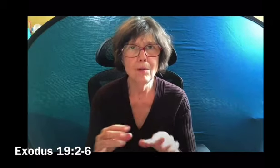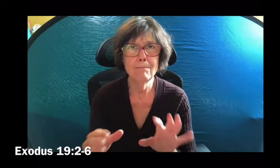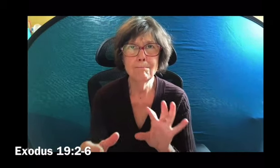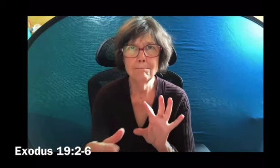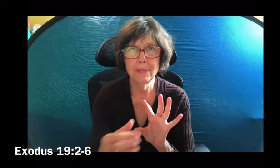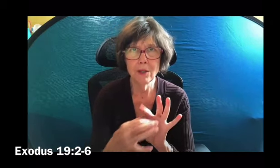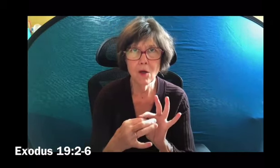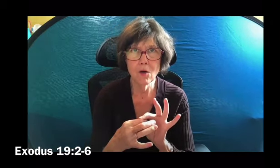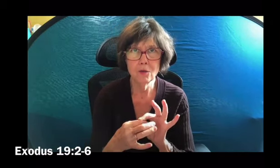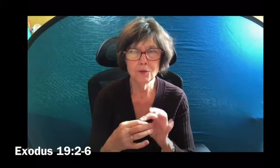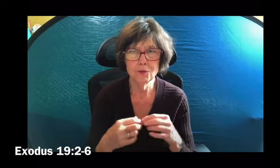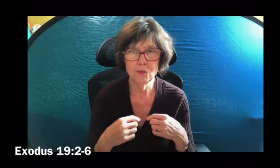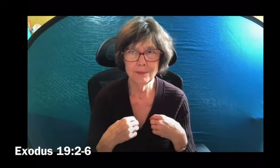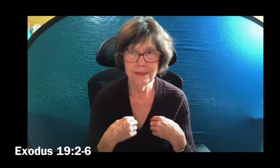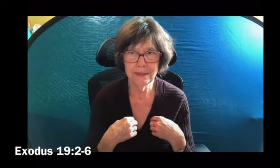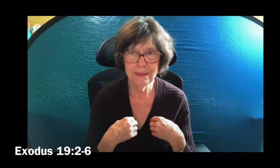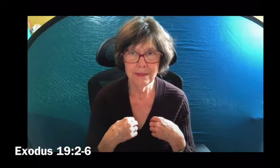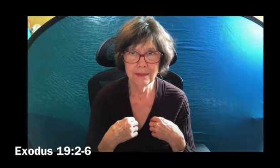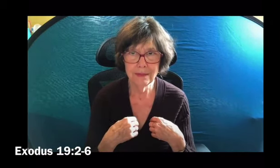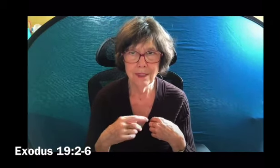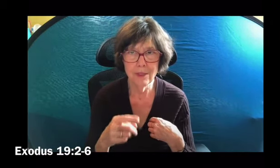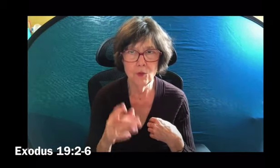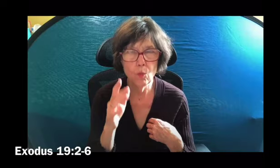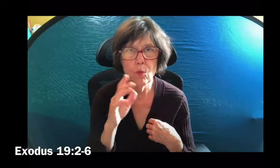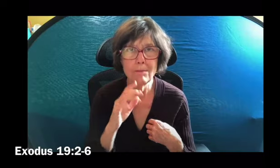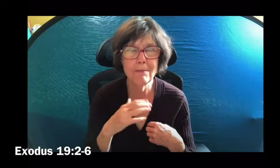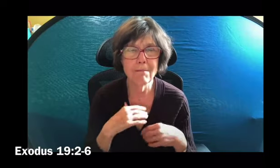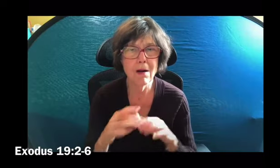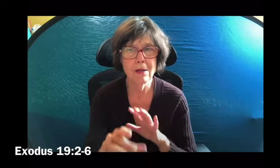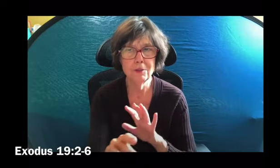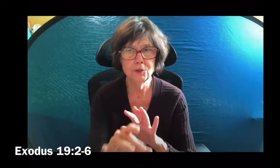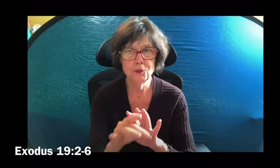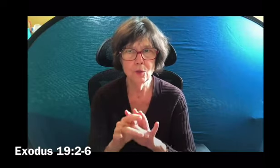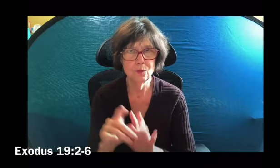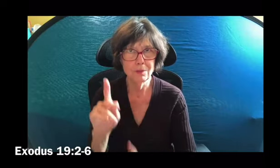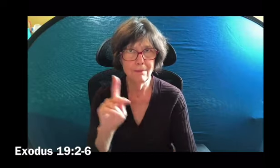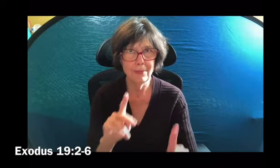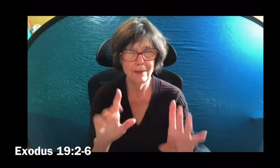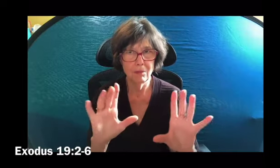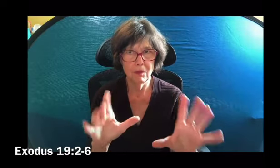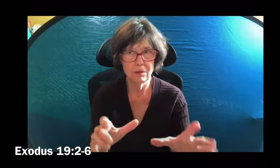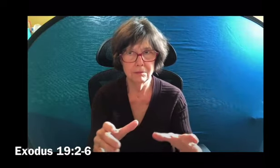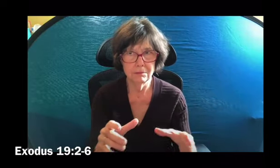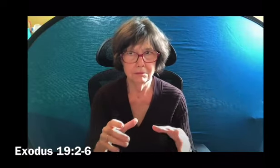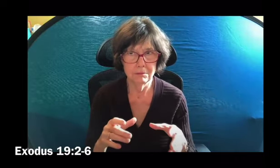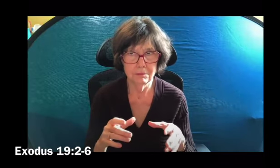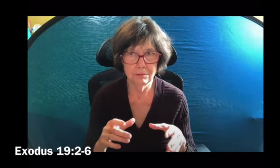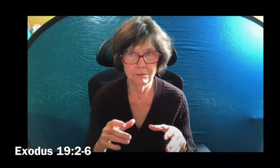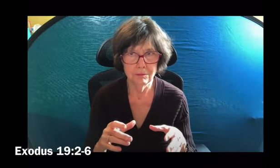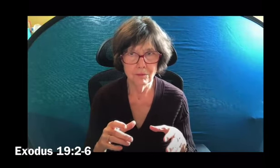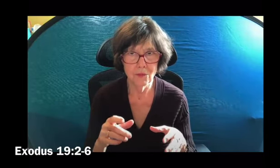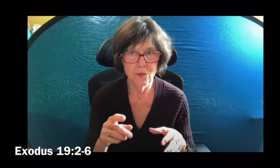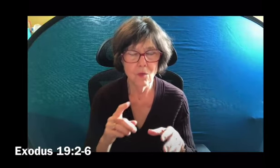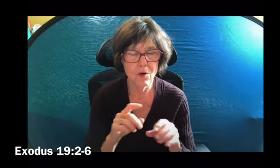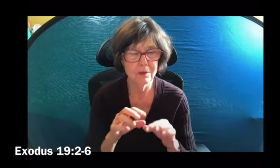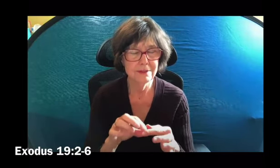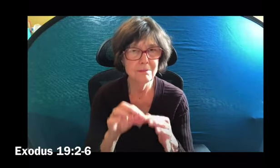if you hearken to my voice and keep my covenant, you shall be my special